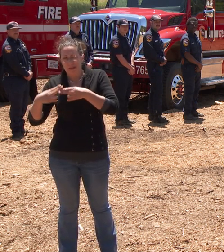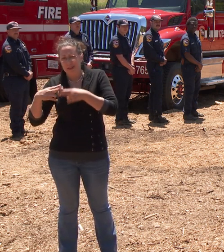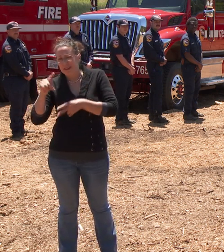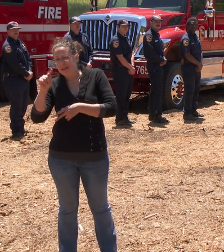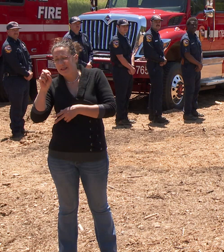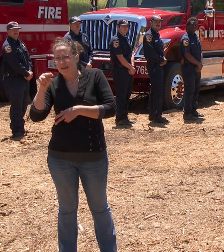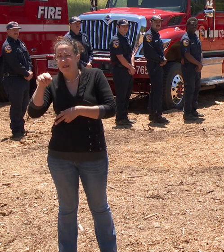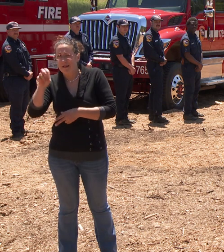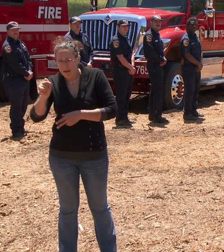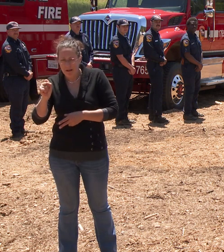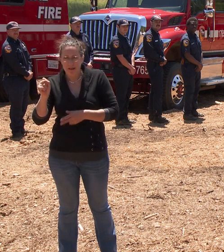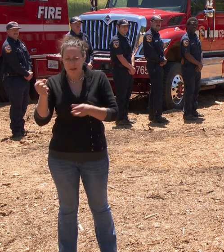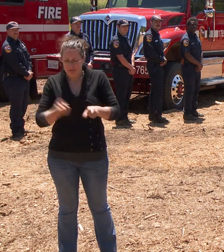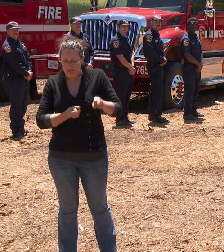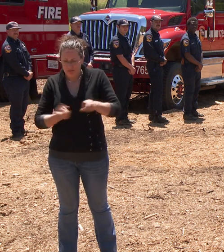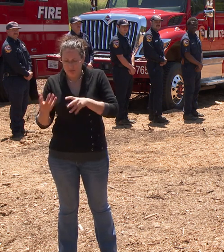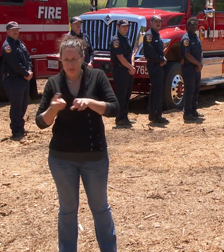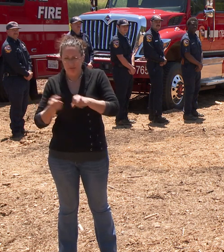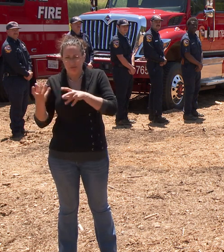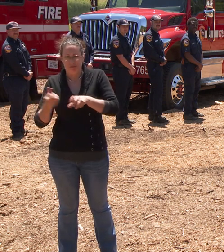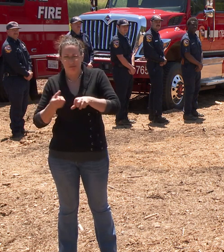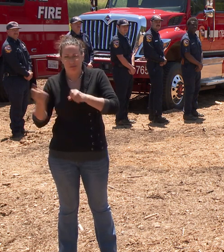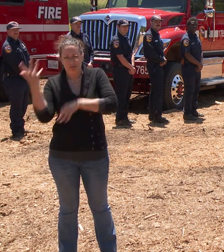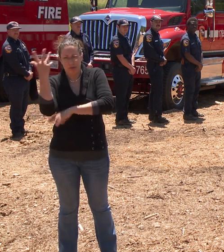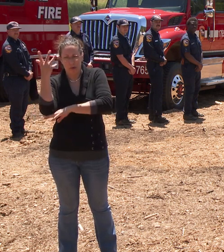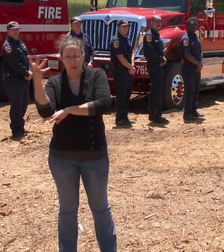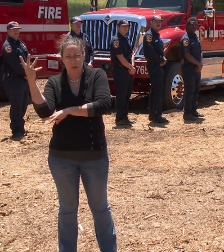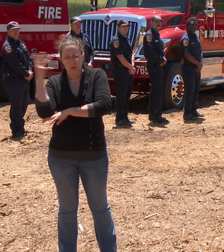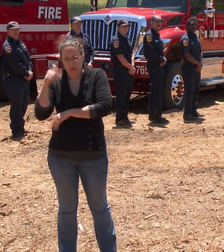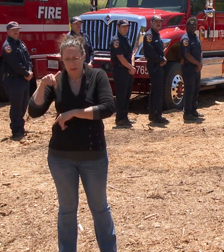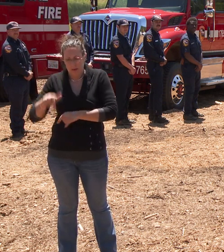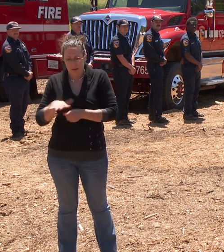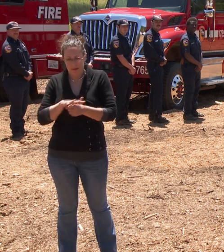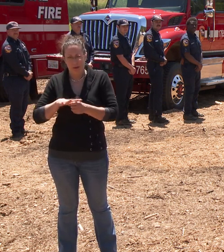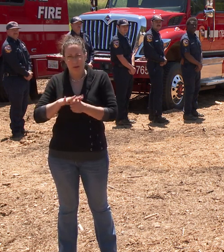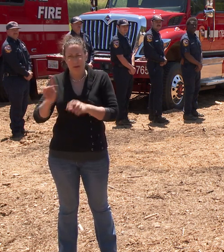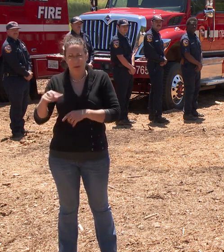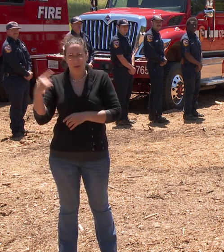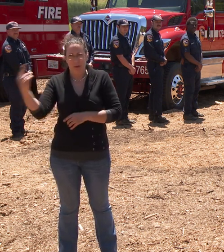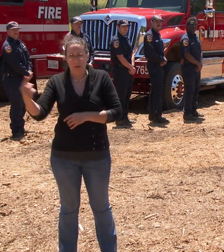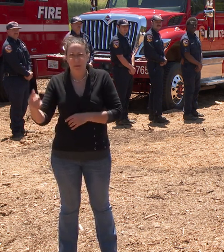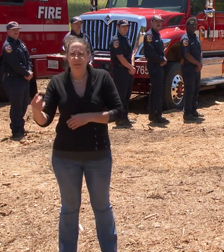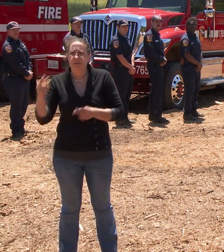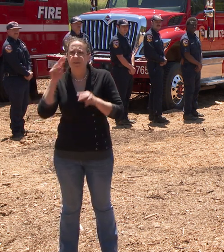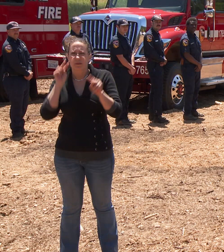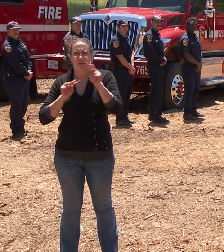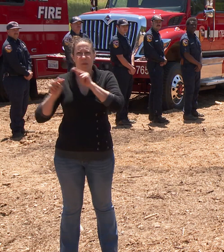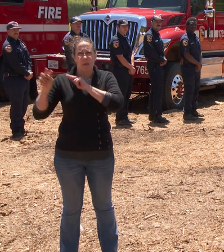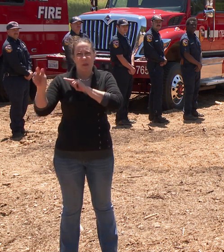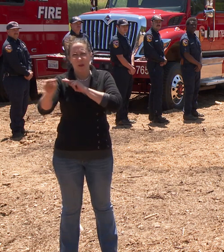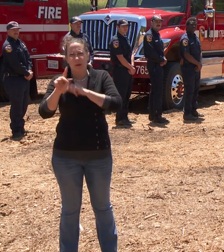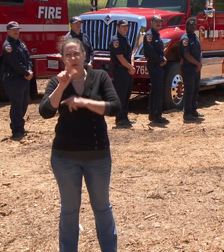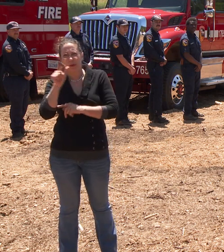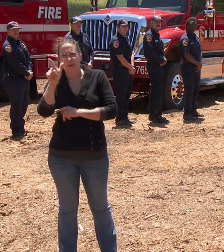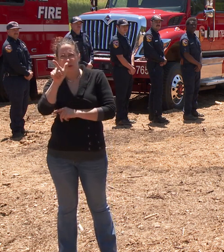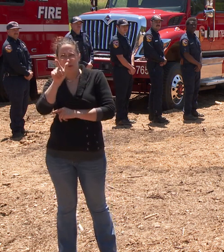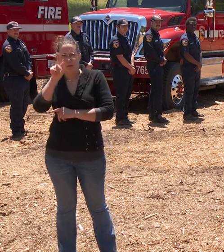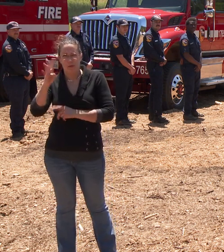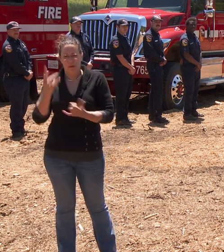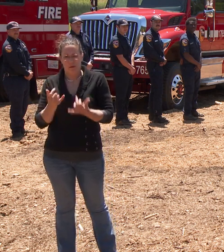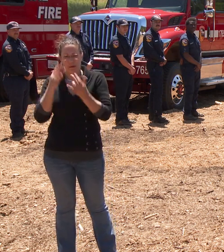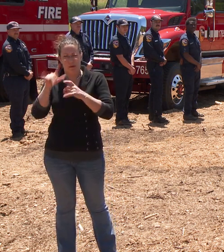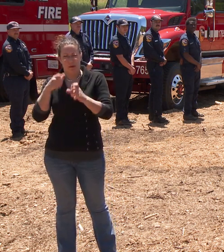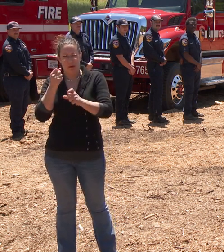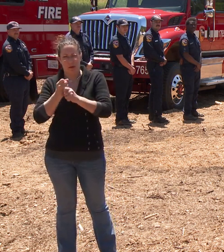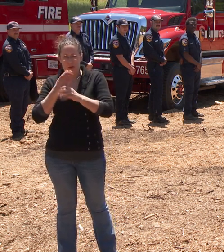this site. As we move forward into the peak of the 2024 fire year I simply want to reiterate that